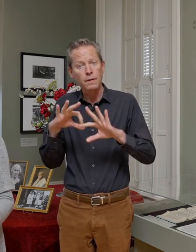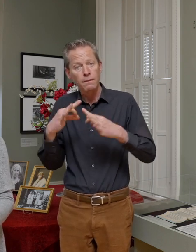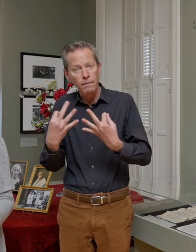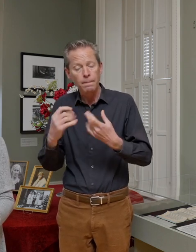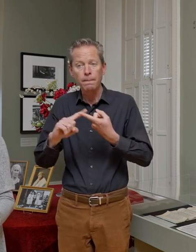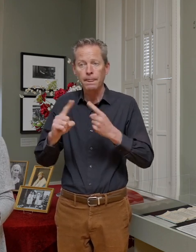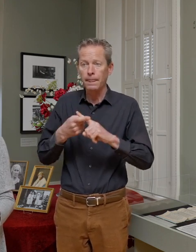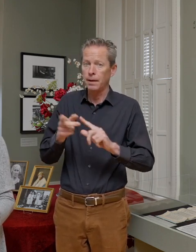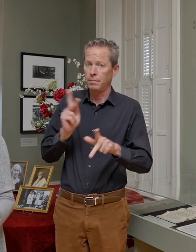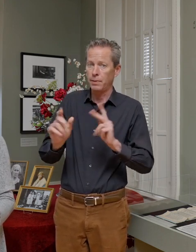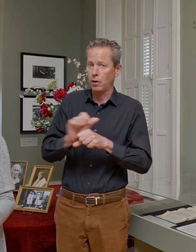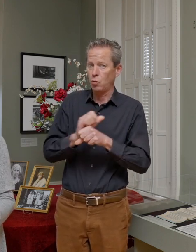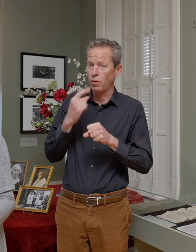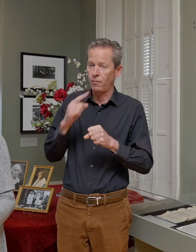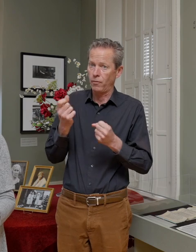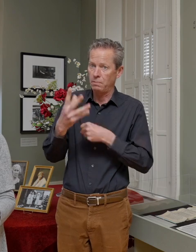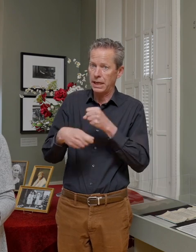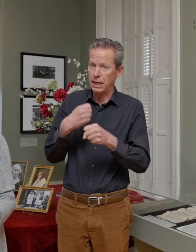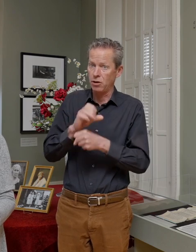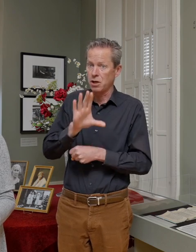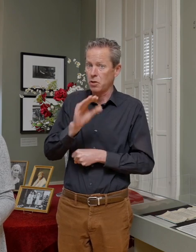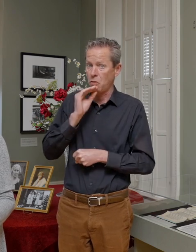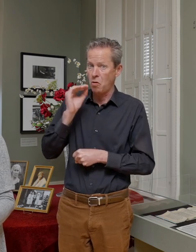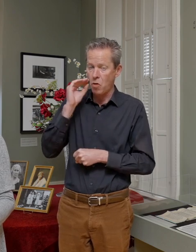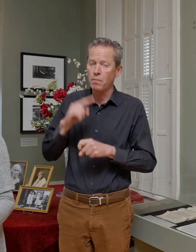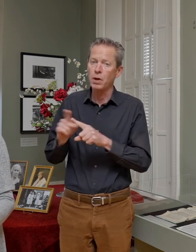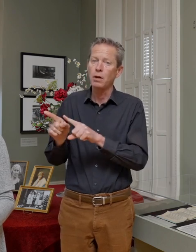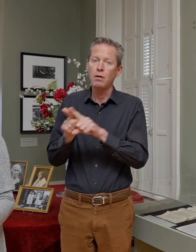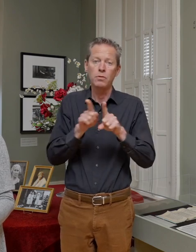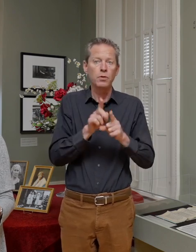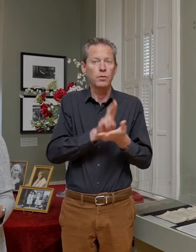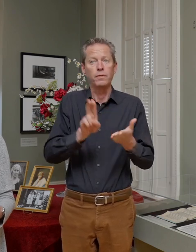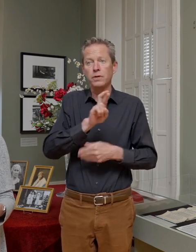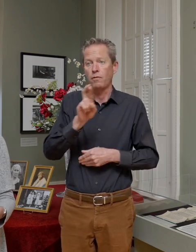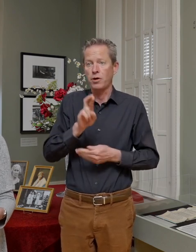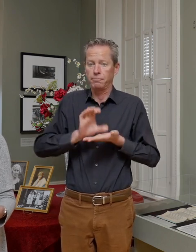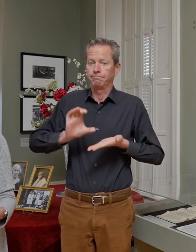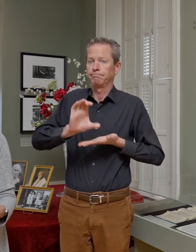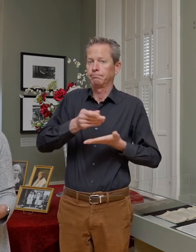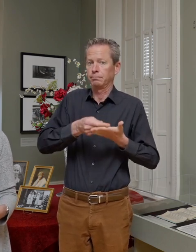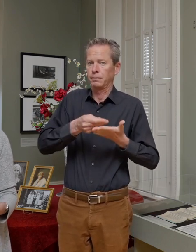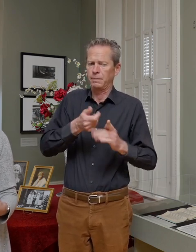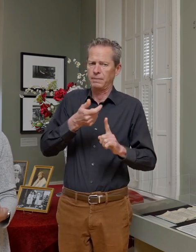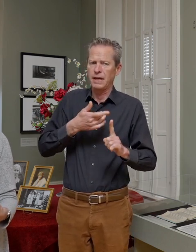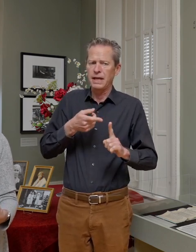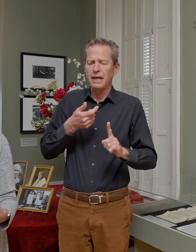worked for him over the years at his home, but also the University of Rochester, which he felt was a key organization in our